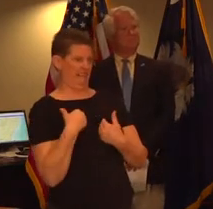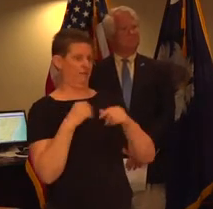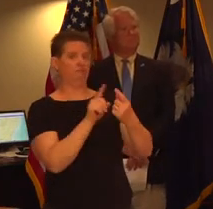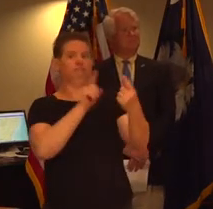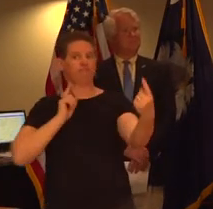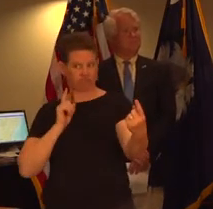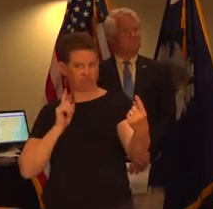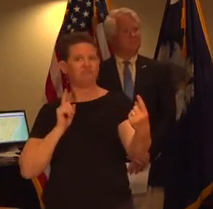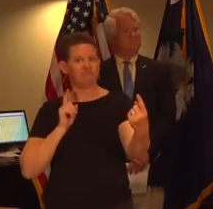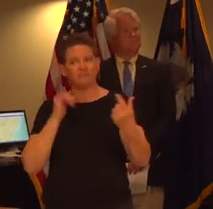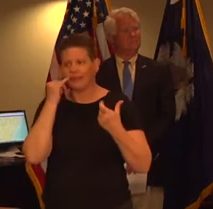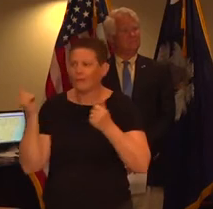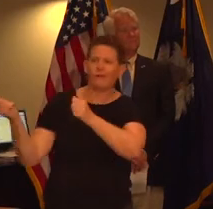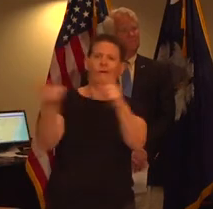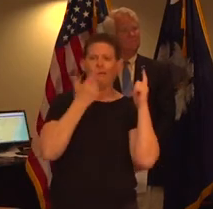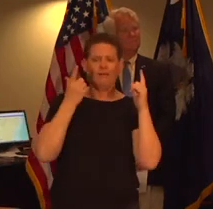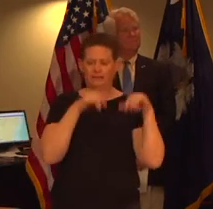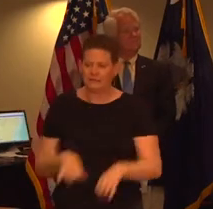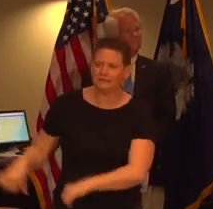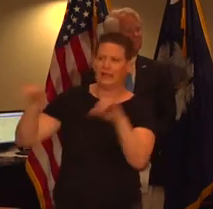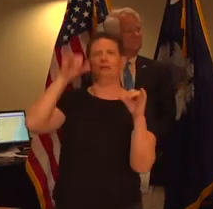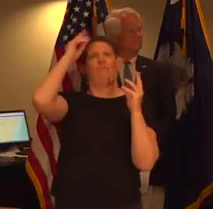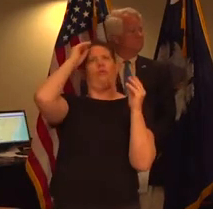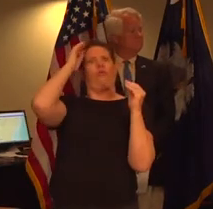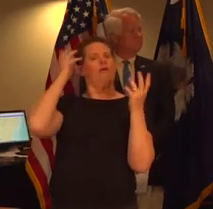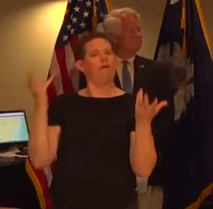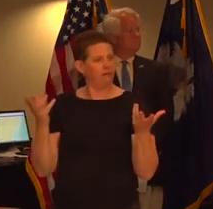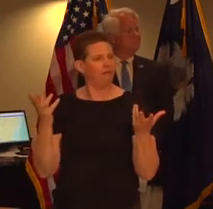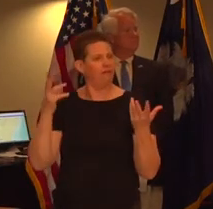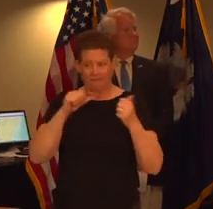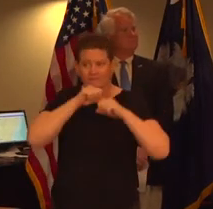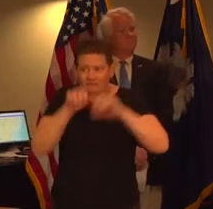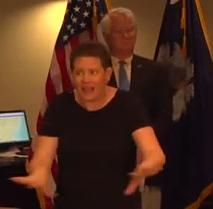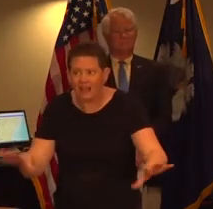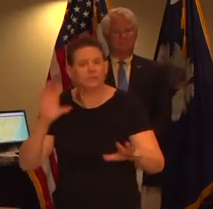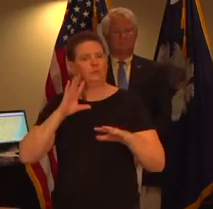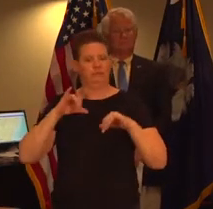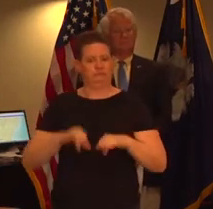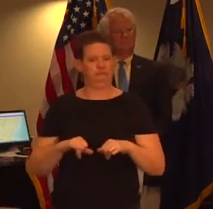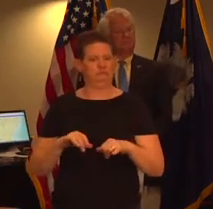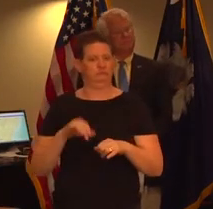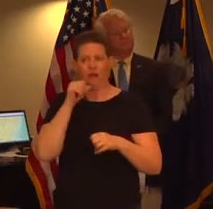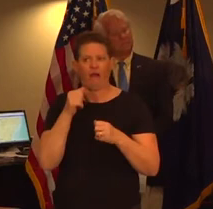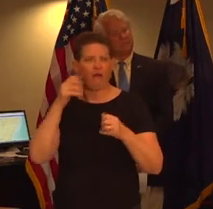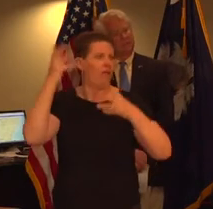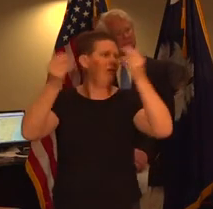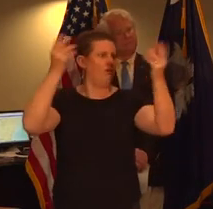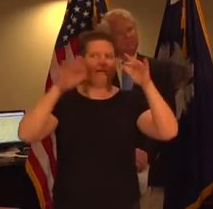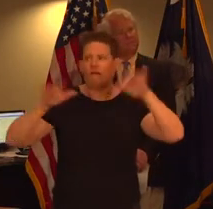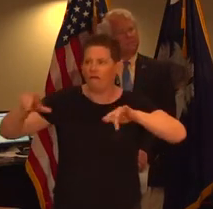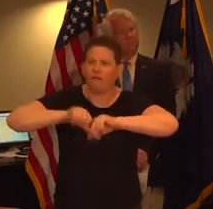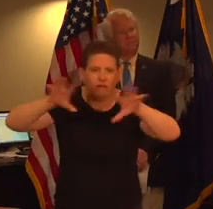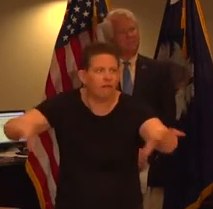we all take those kind of precautions then chances are that virus is not going to spread at least on that event there we urge